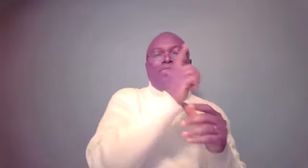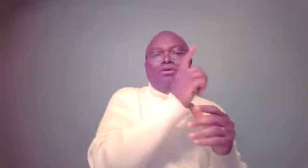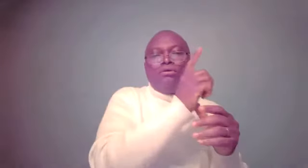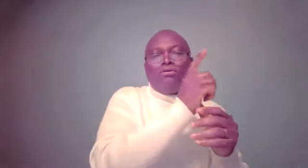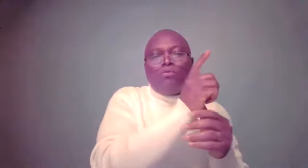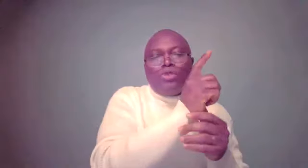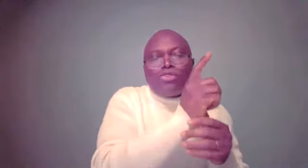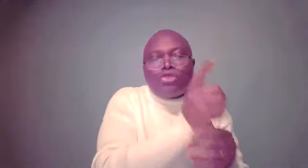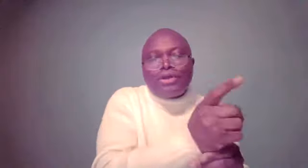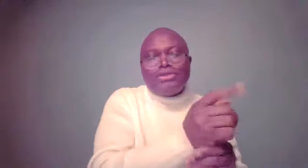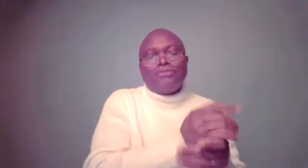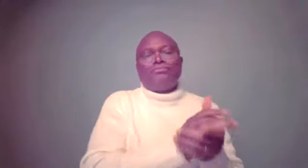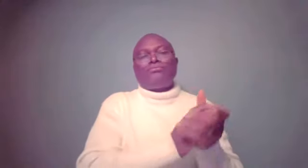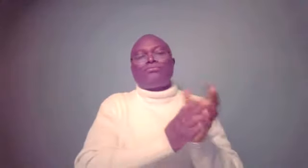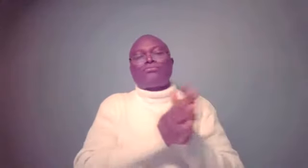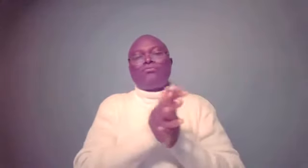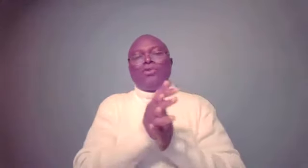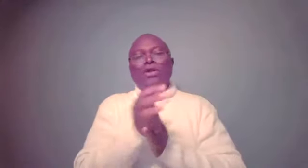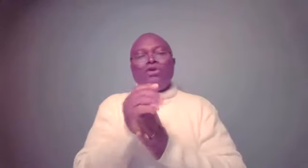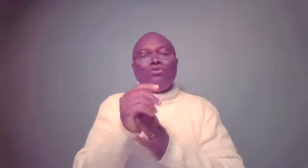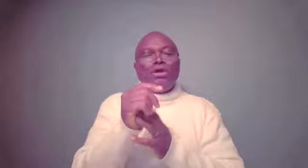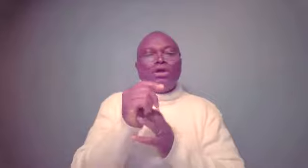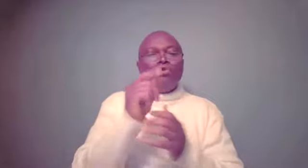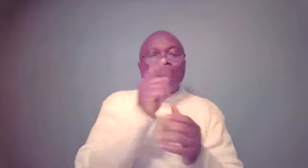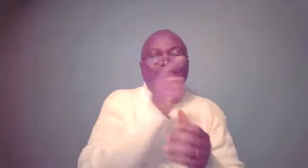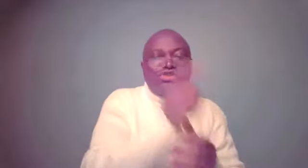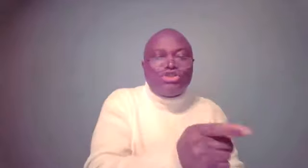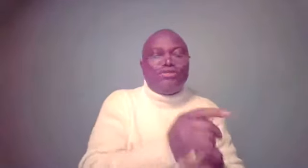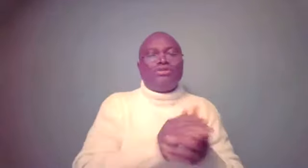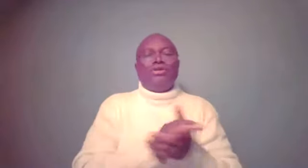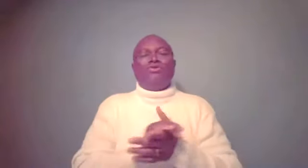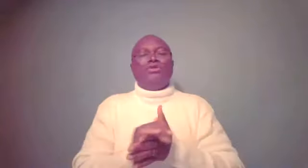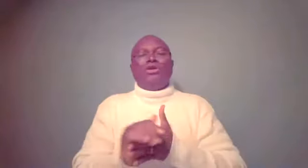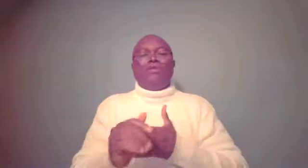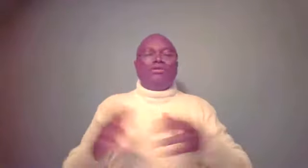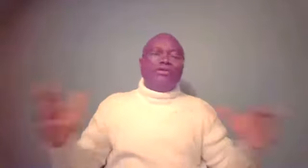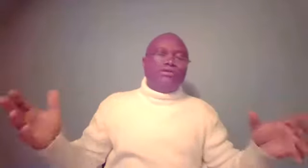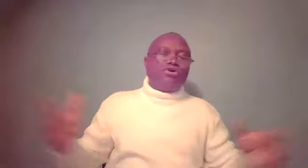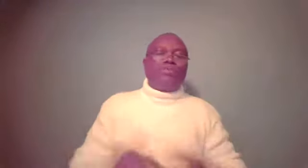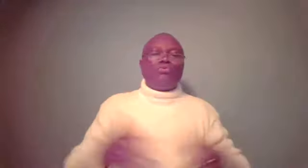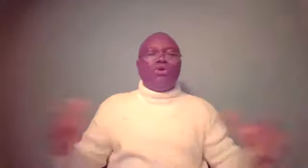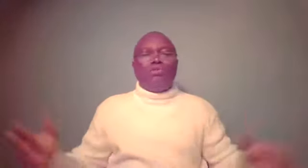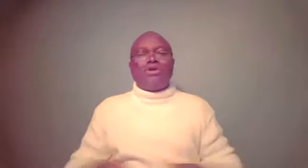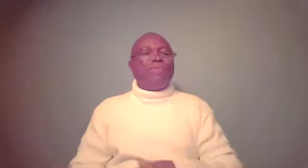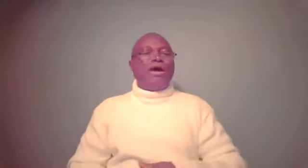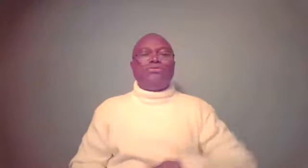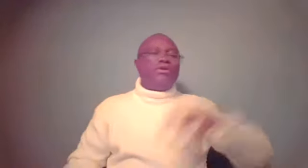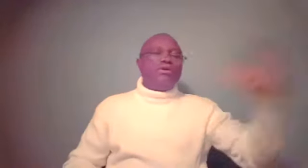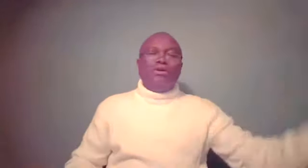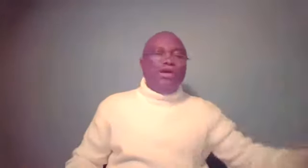with authority. He could, he could make decisions. He could, I mean, like in corporate world, talk about, you know,